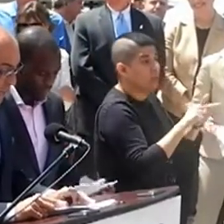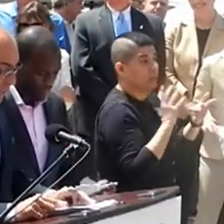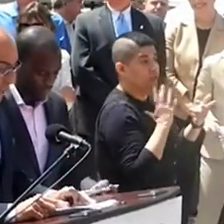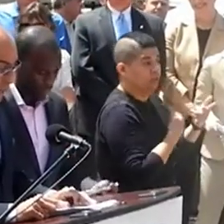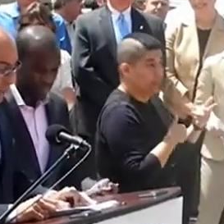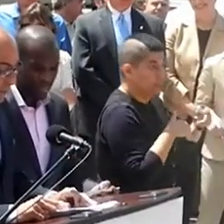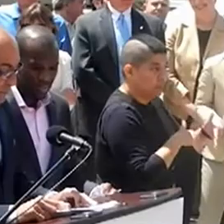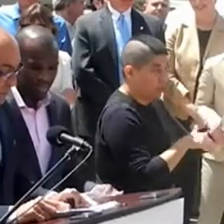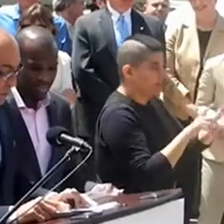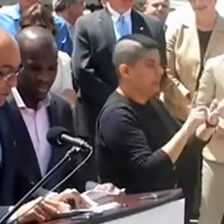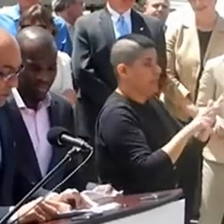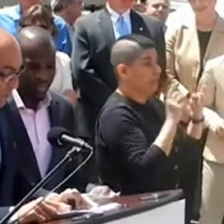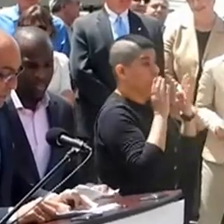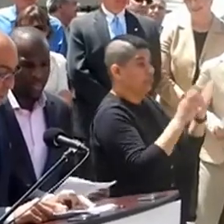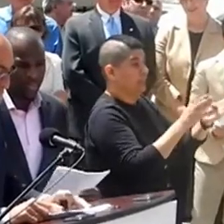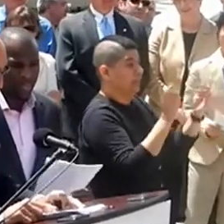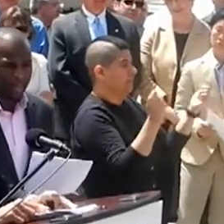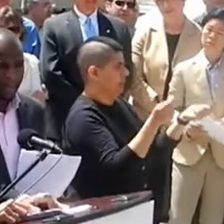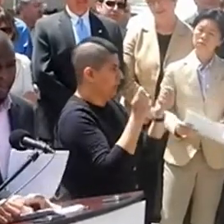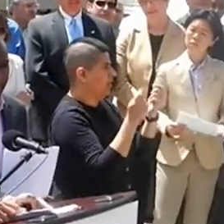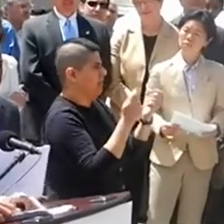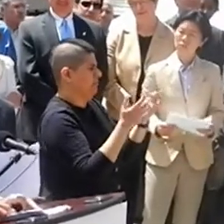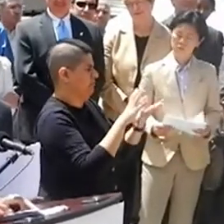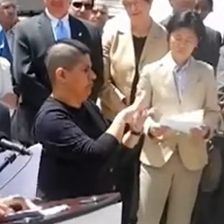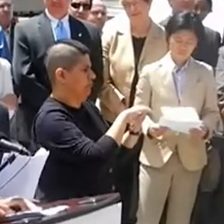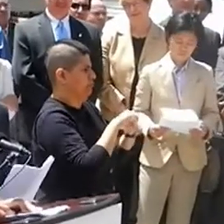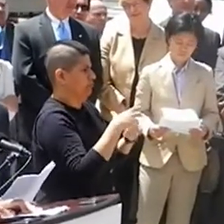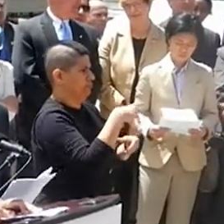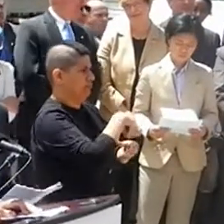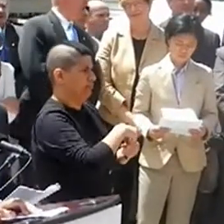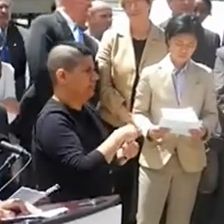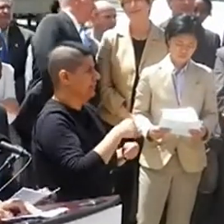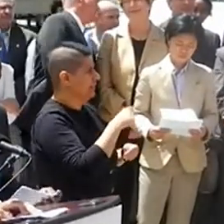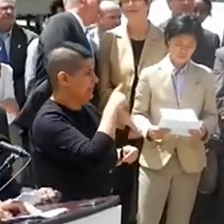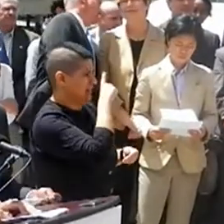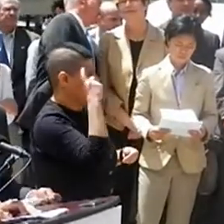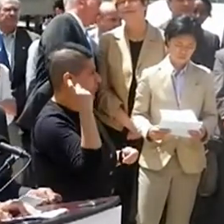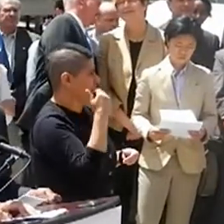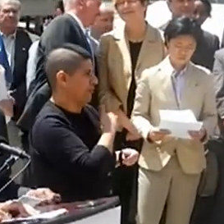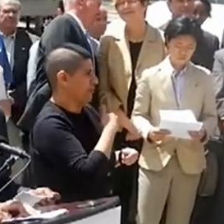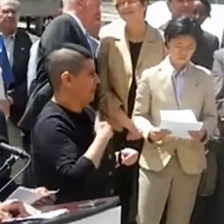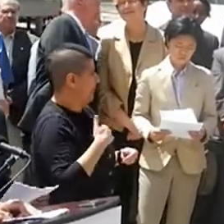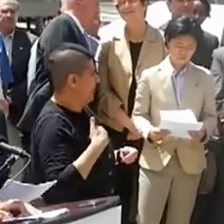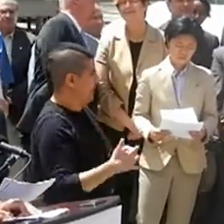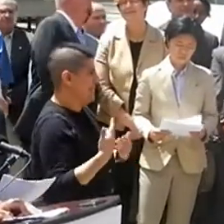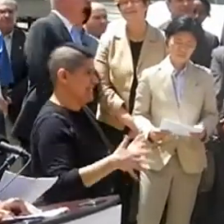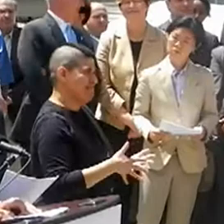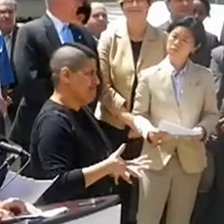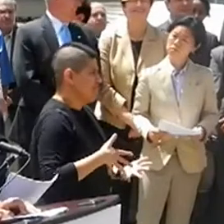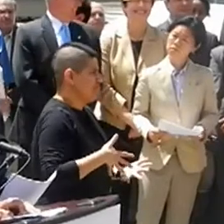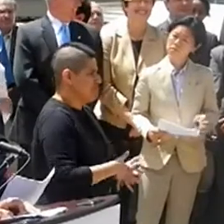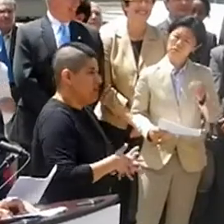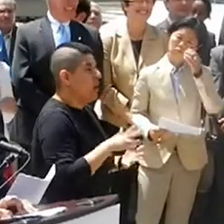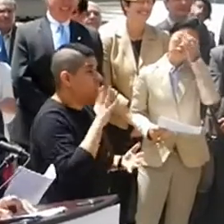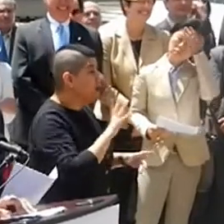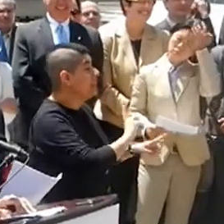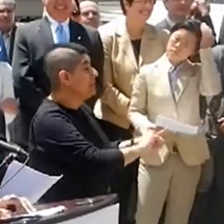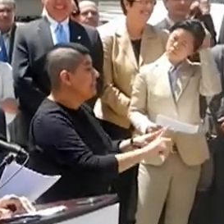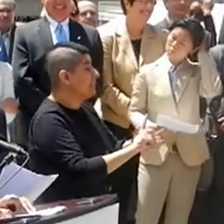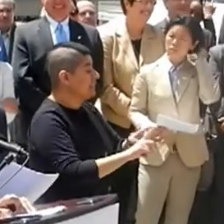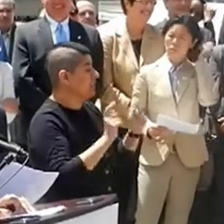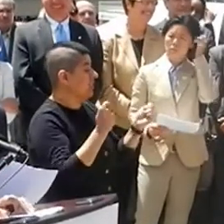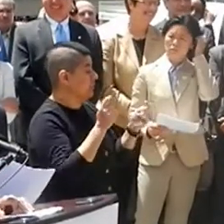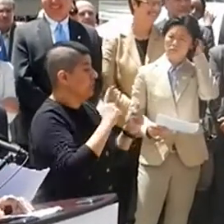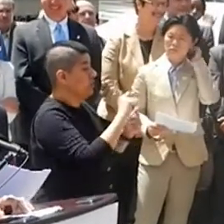Trans Pride and the Street Fair, which have become an integral part of Toronto's summer, we will host a festival that covers 20 city blocks,